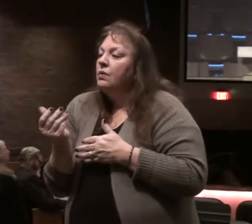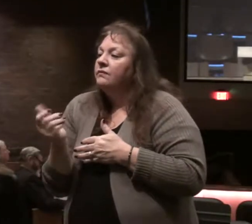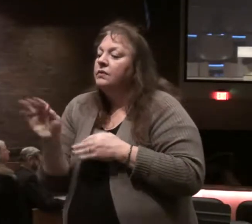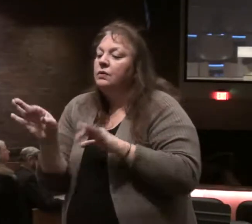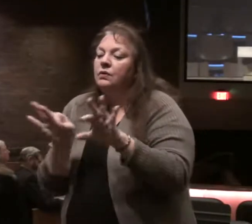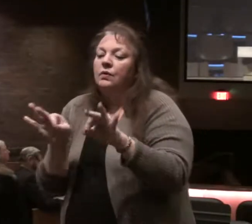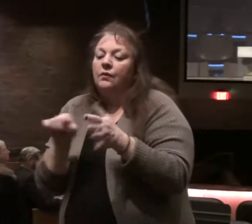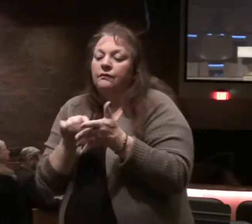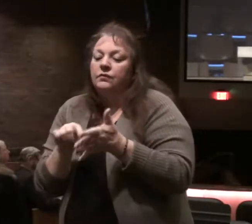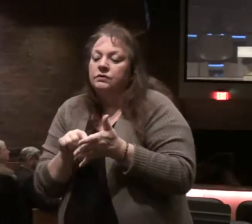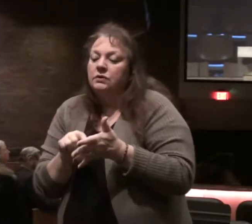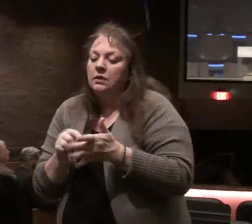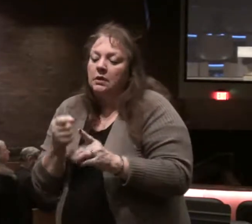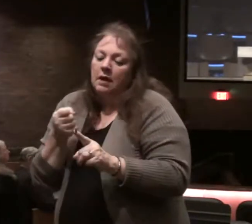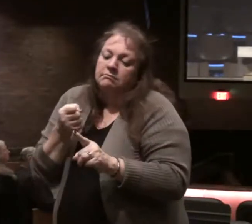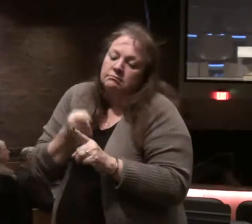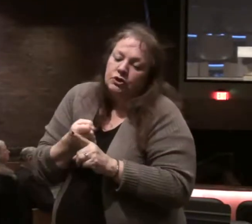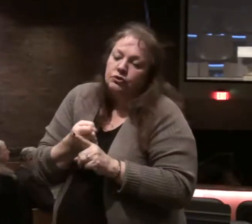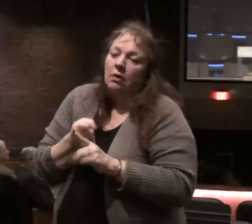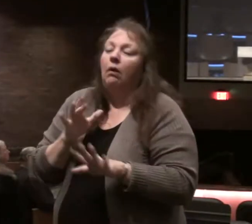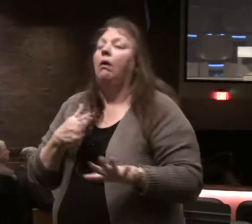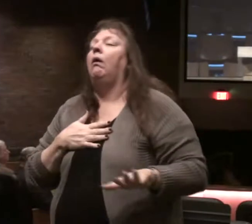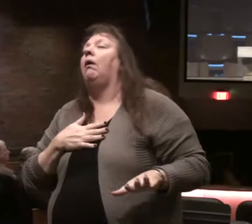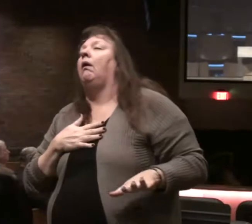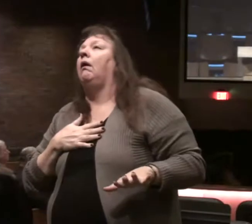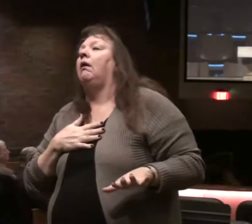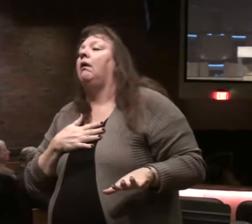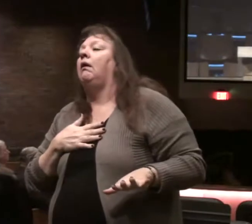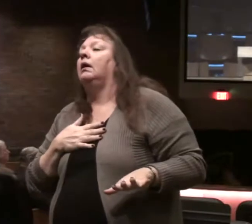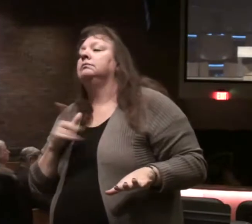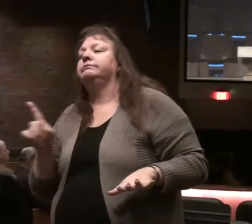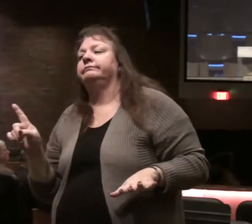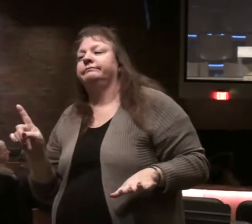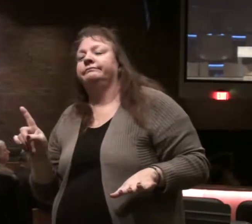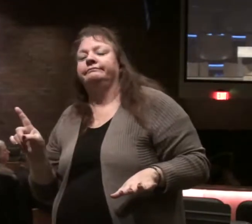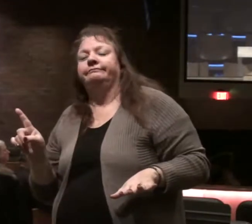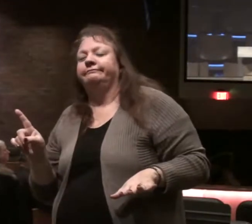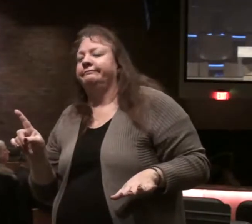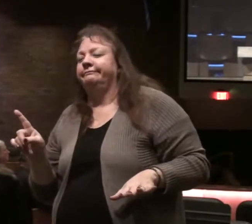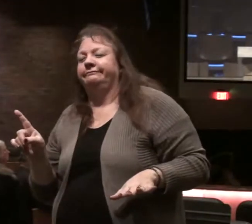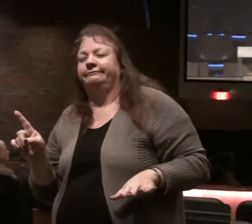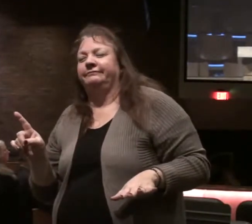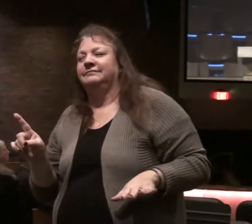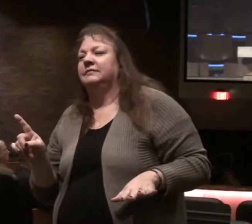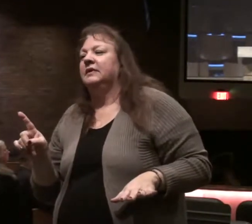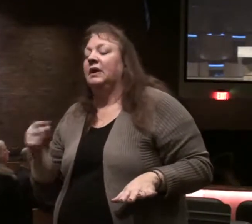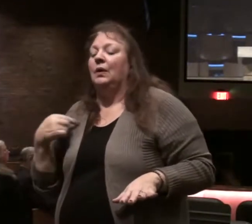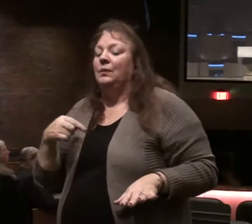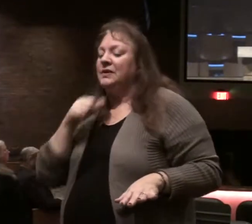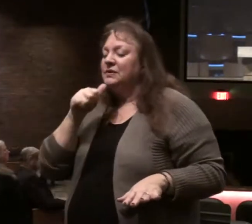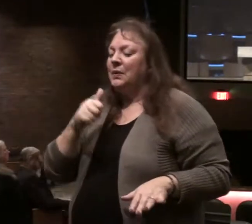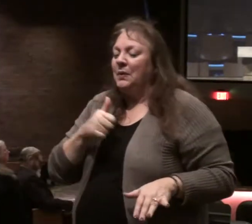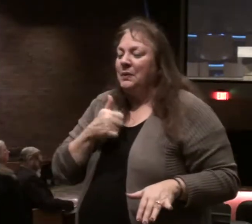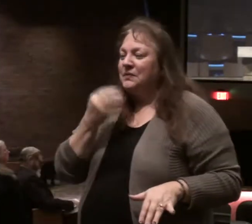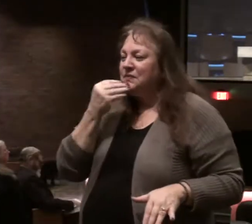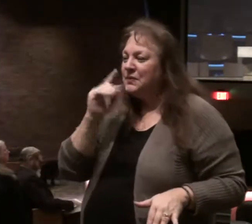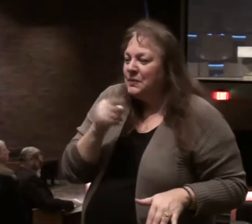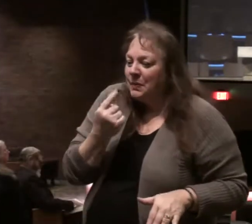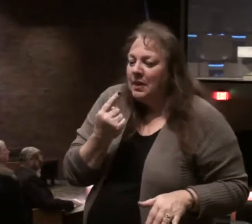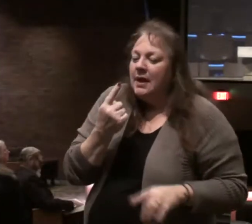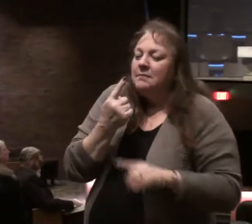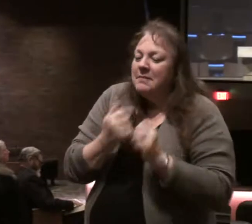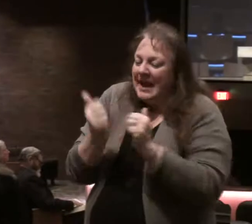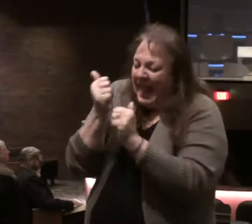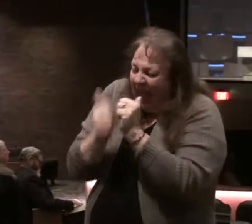verses of God that strike you especially that day. You know what He says? Man should not live by bread alone, but by every